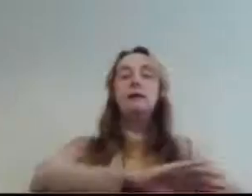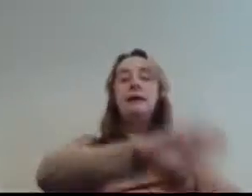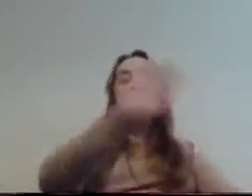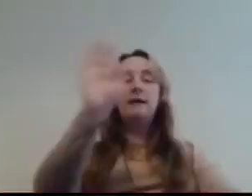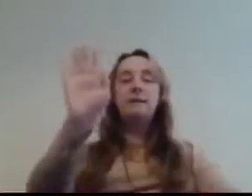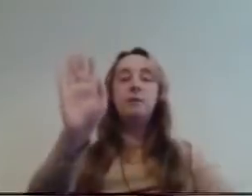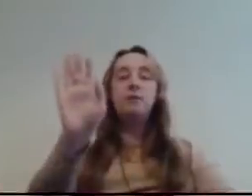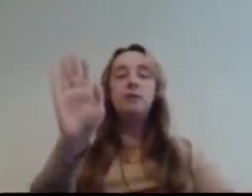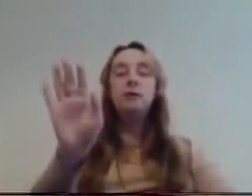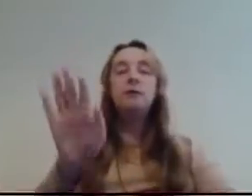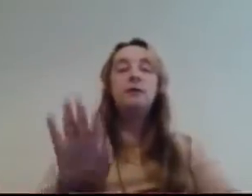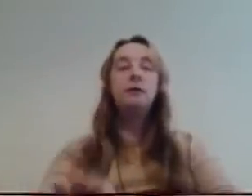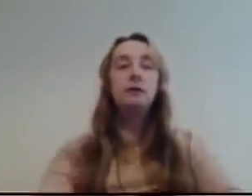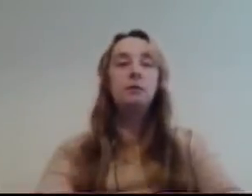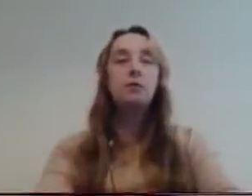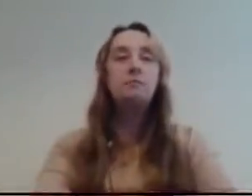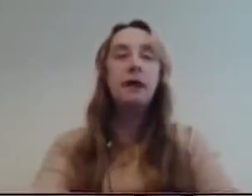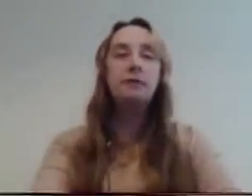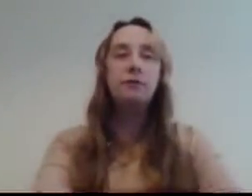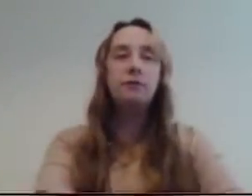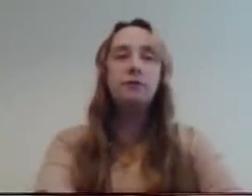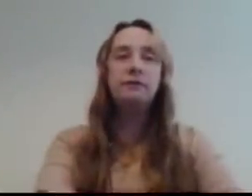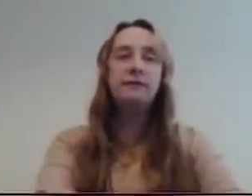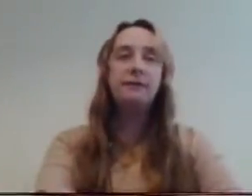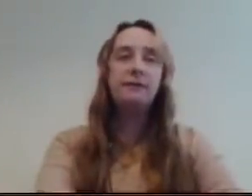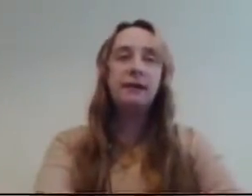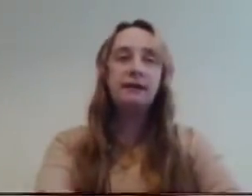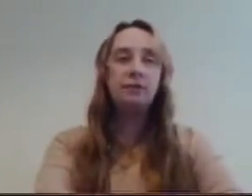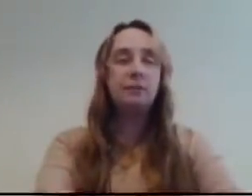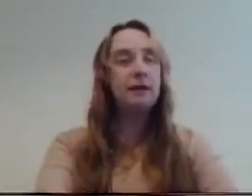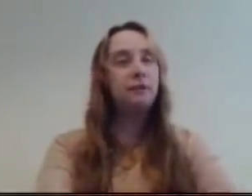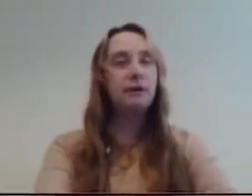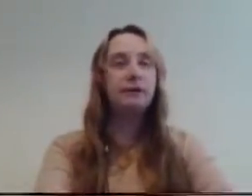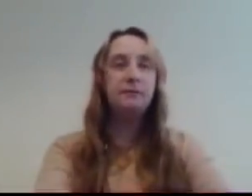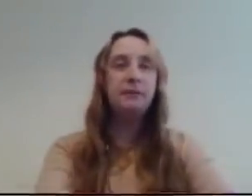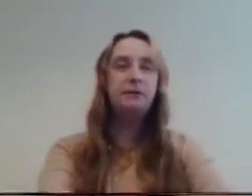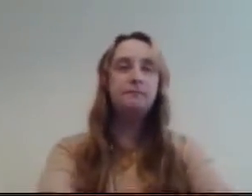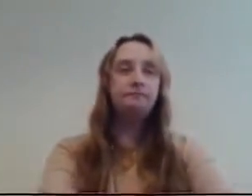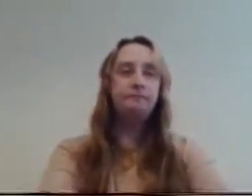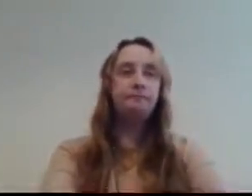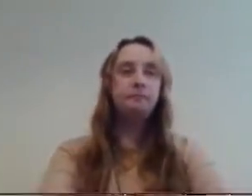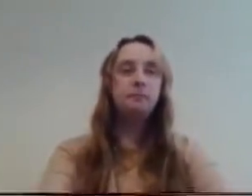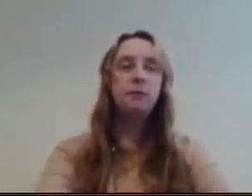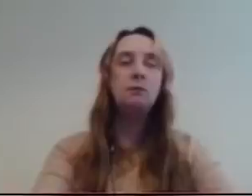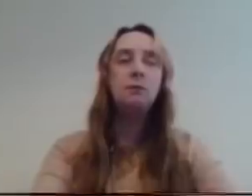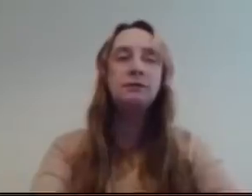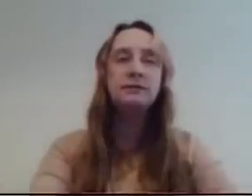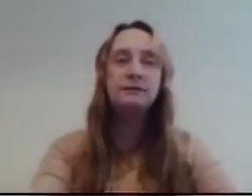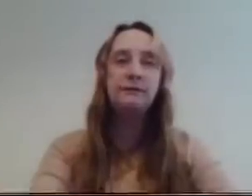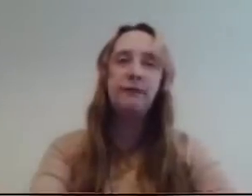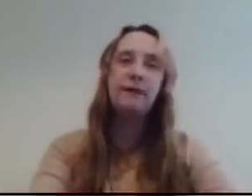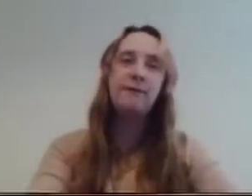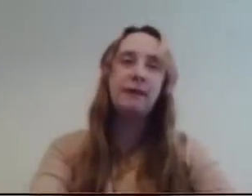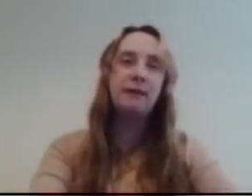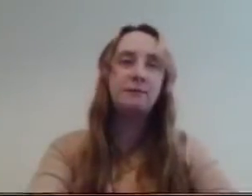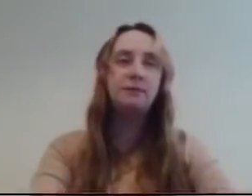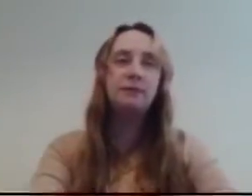Hey everyone and welcome back to Stephanie reacts to My Hero Academia. Well this is season 5 episode